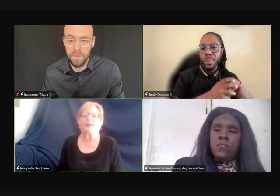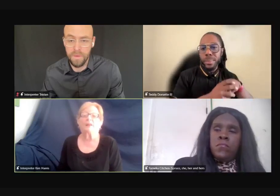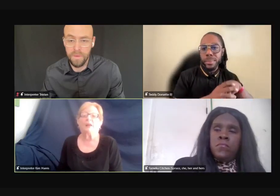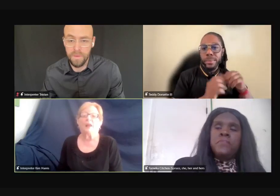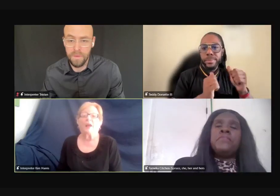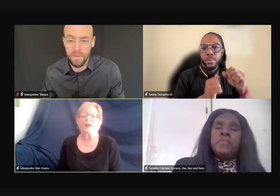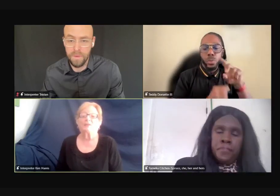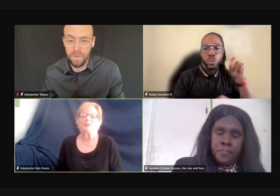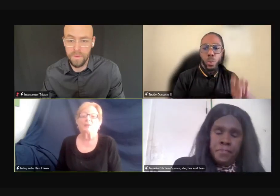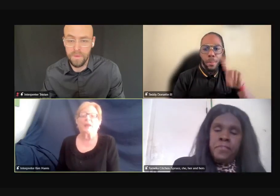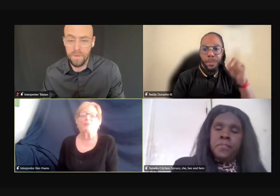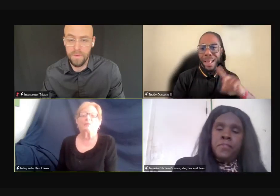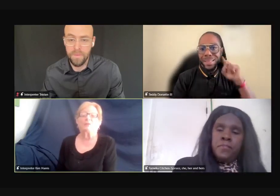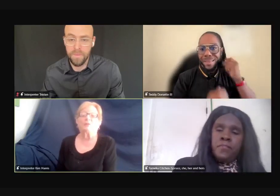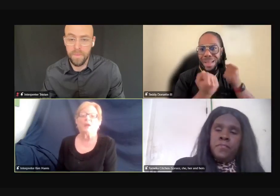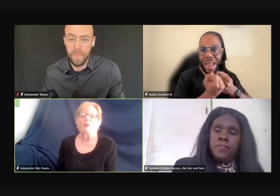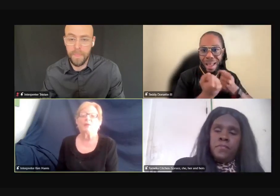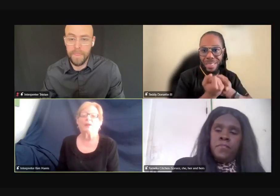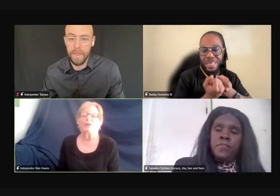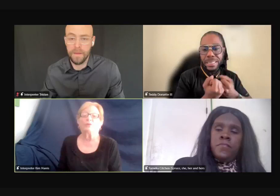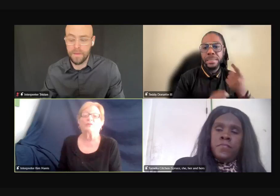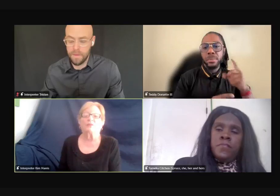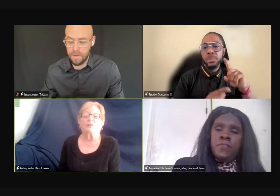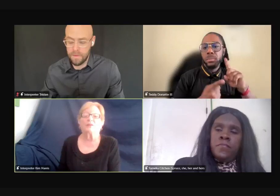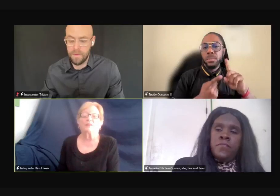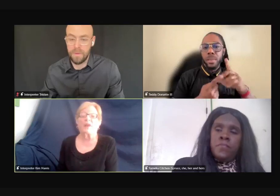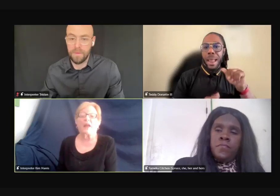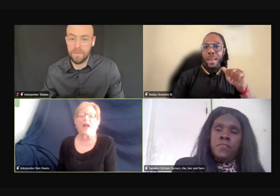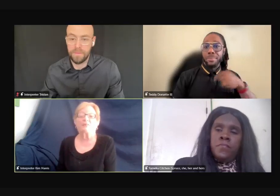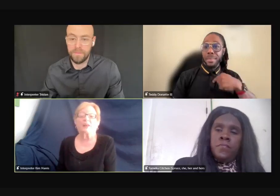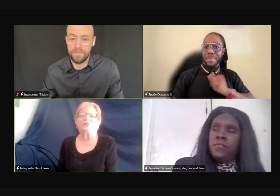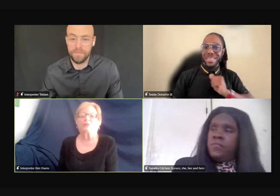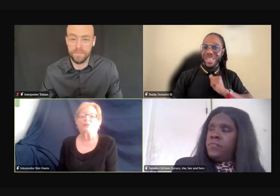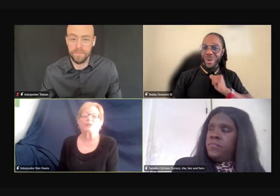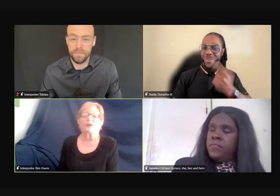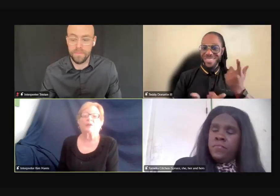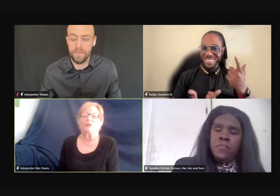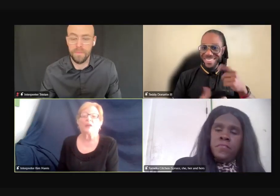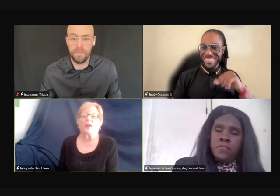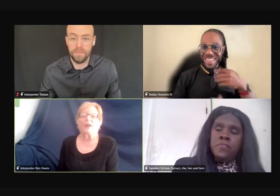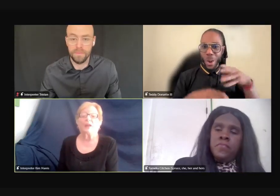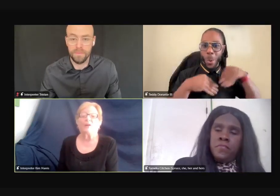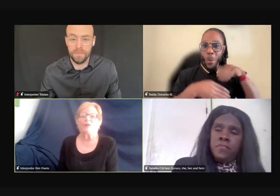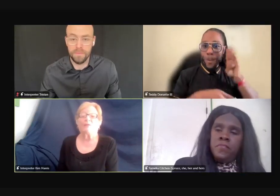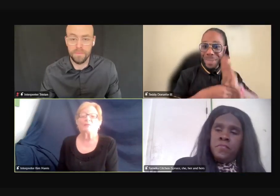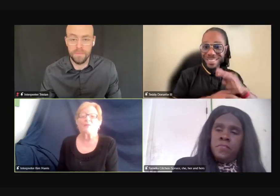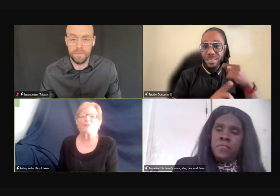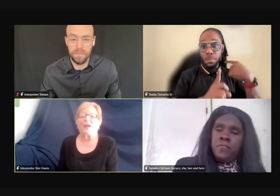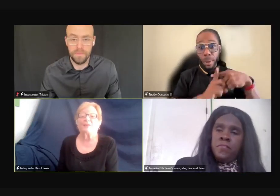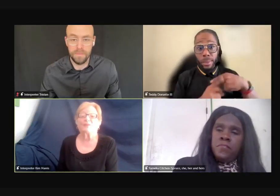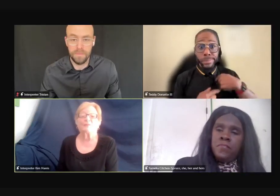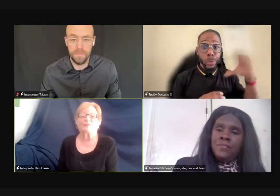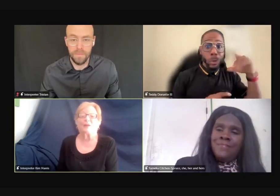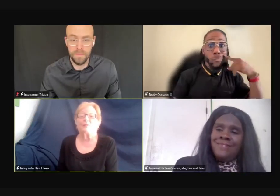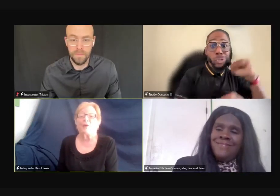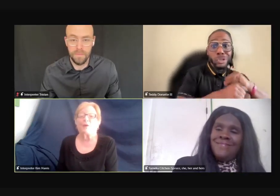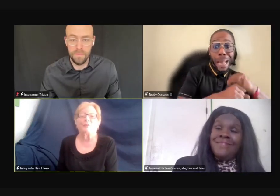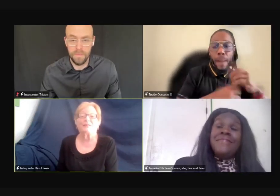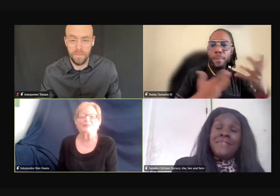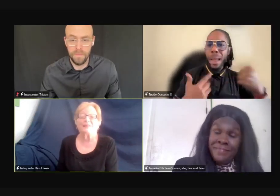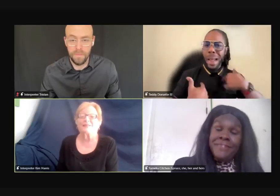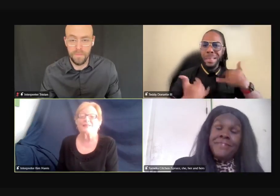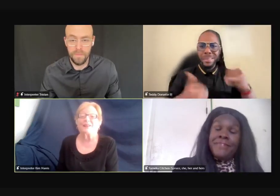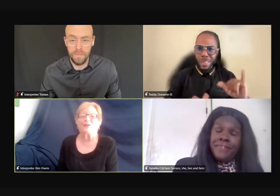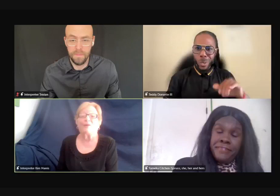educating and just being able to be inclusive and advocate for ourselves. I know that's what I've had to do my